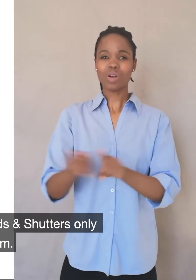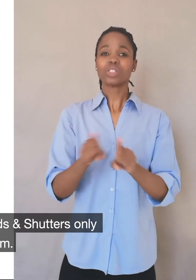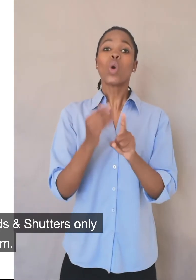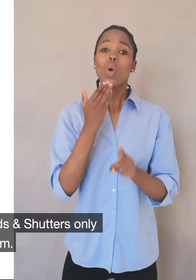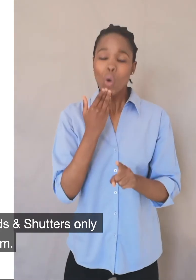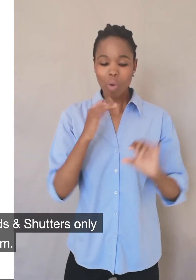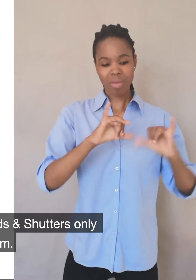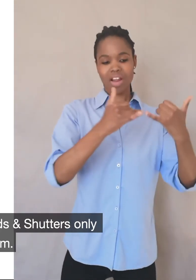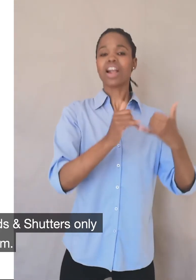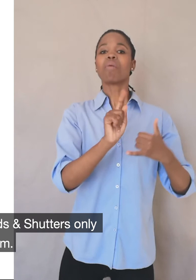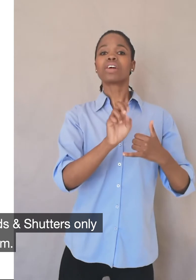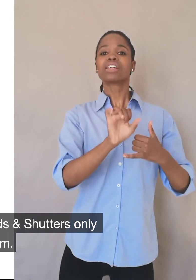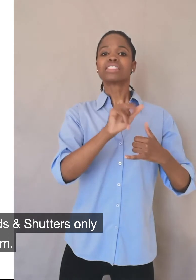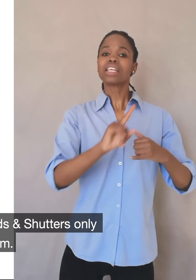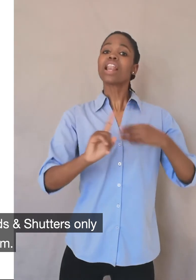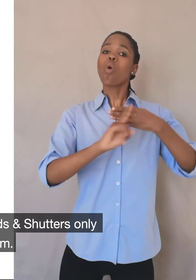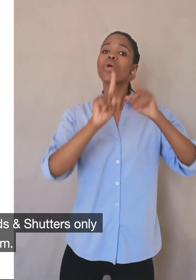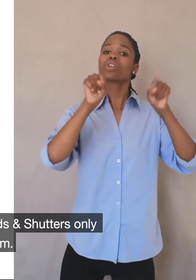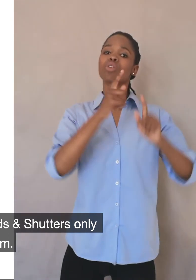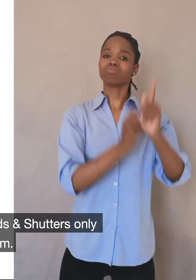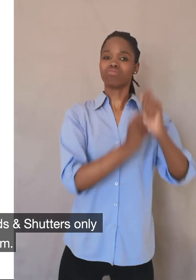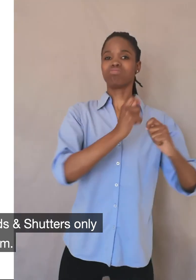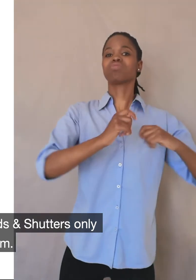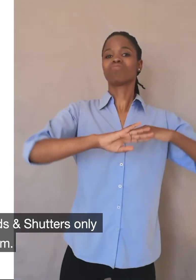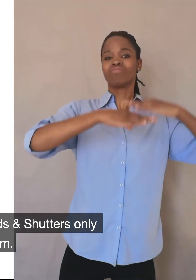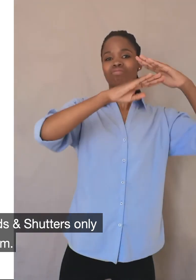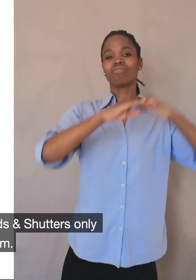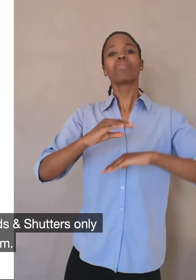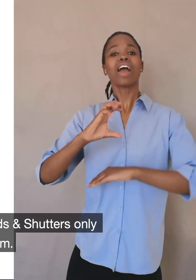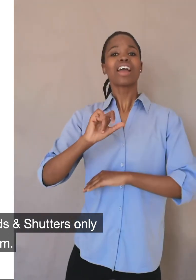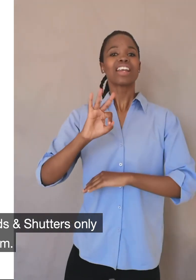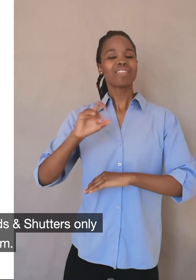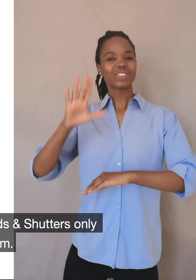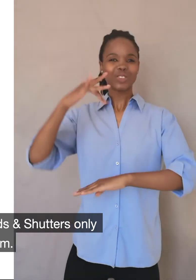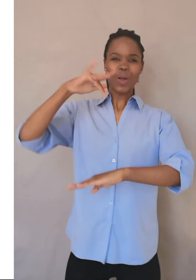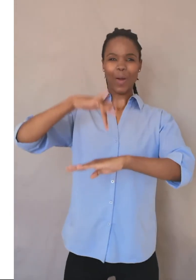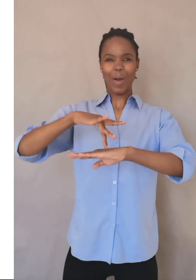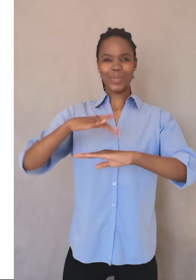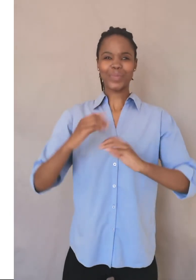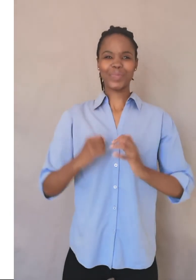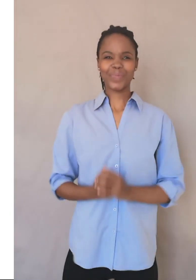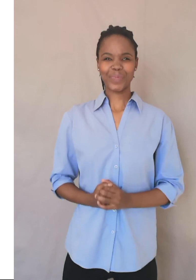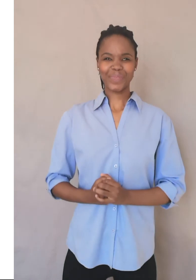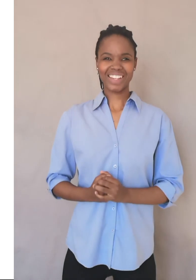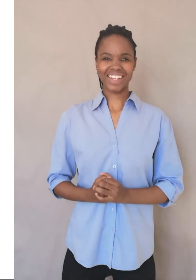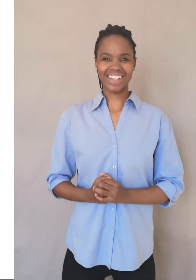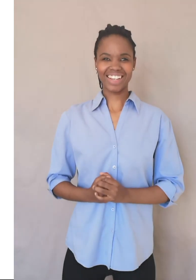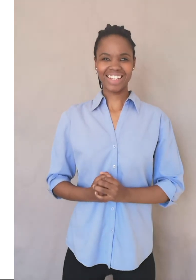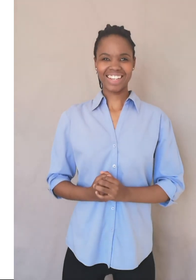to you by Taylor Blinds and Shutters, only on cliffcentral.com. It's to you by Blinds